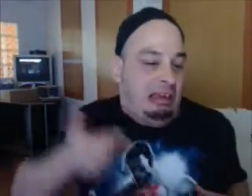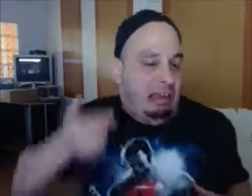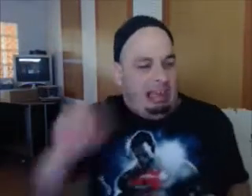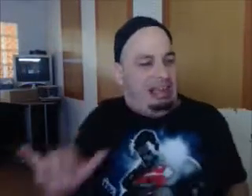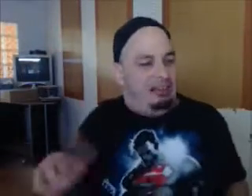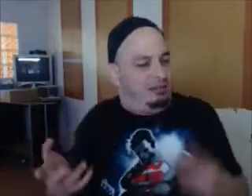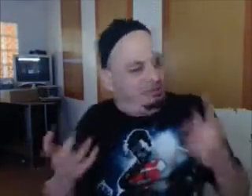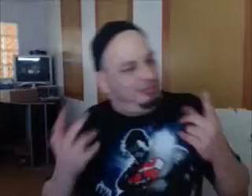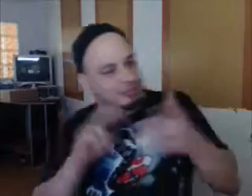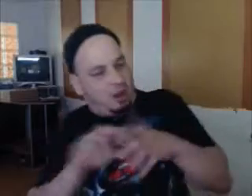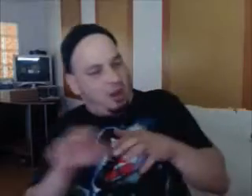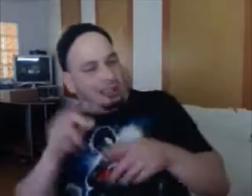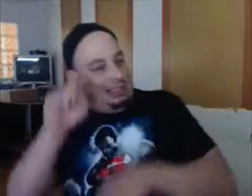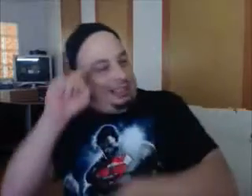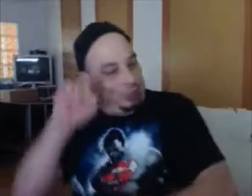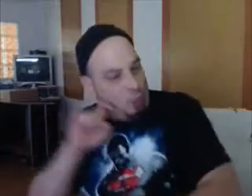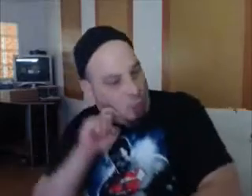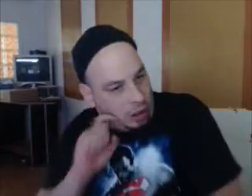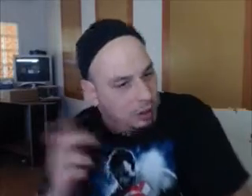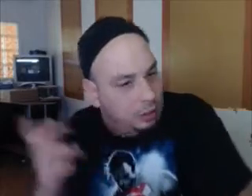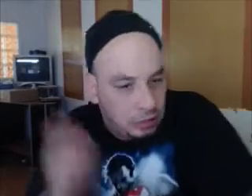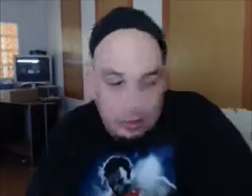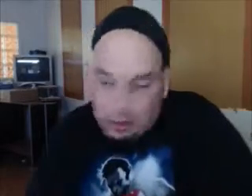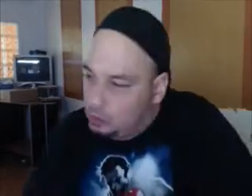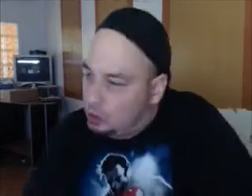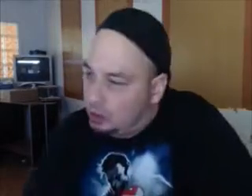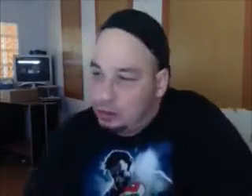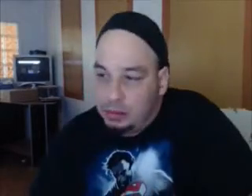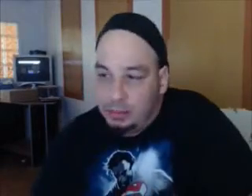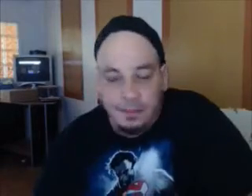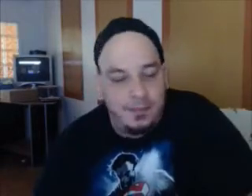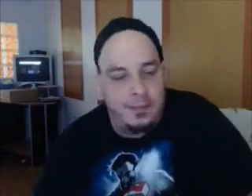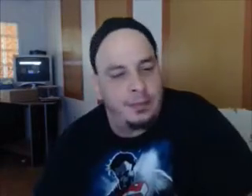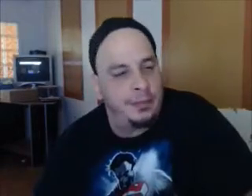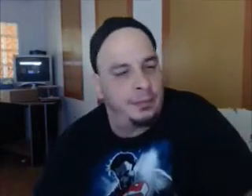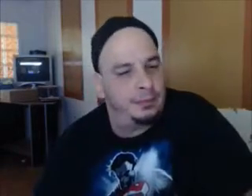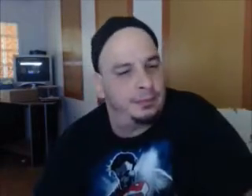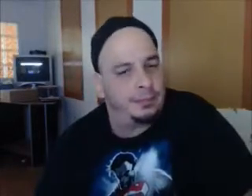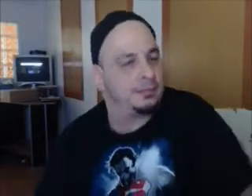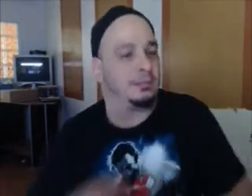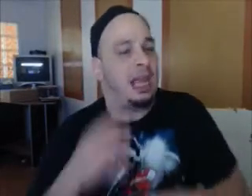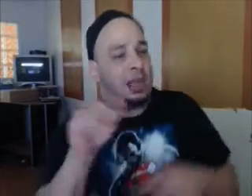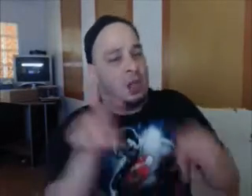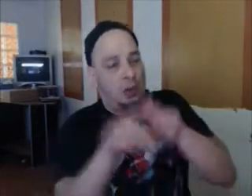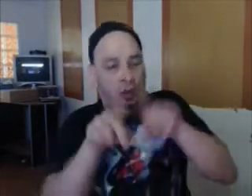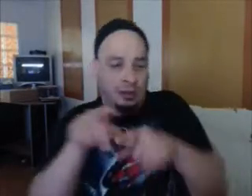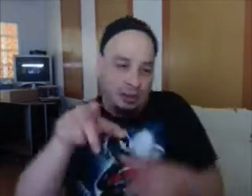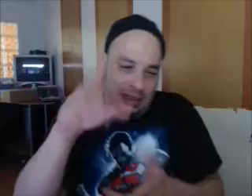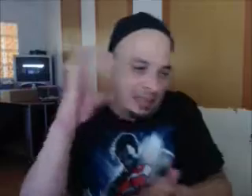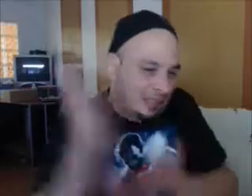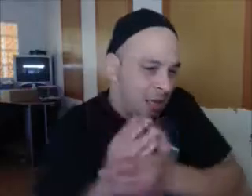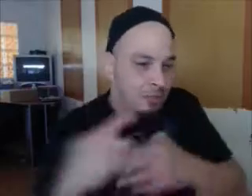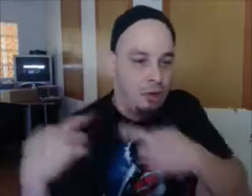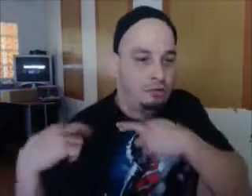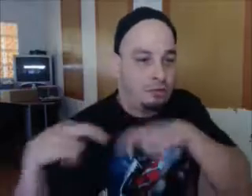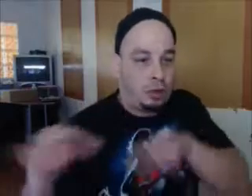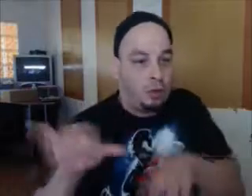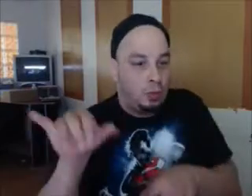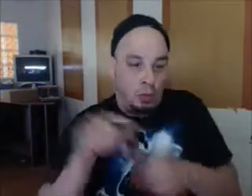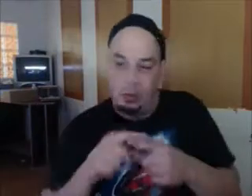Janet Whitton. She's worked for the Detroit Public Library here for 32 years. And she's fed up. She's actually suing